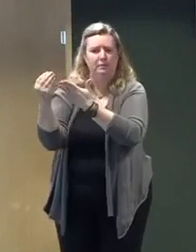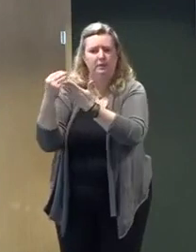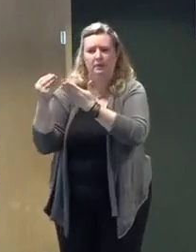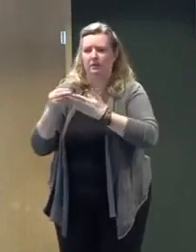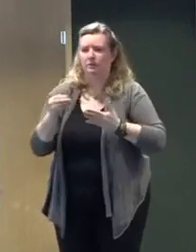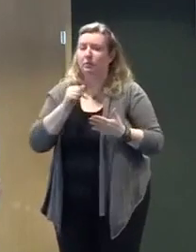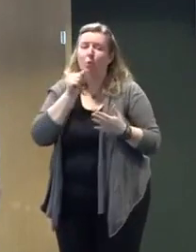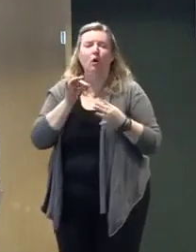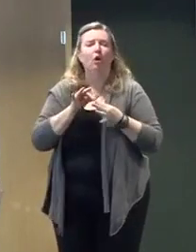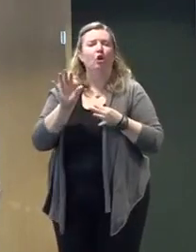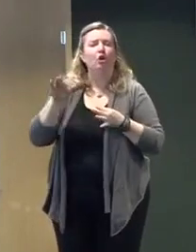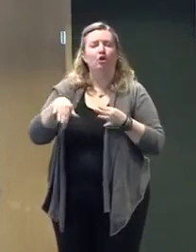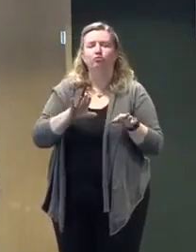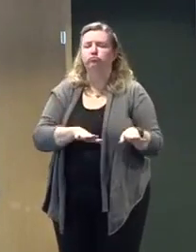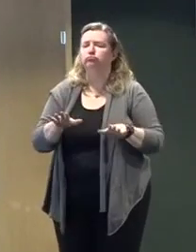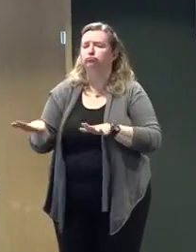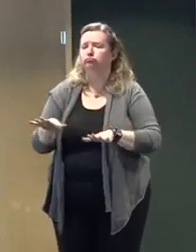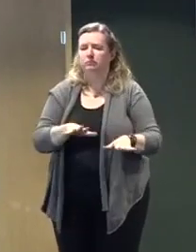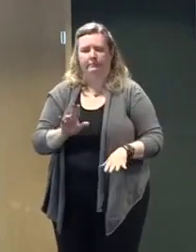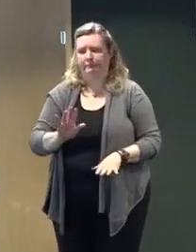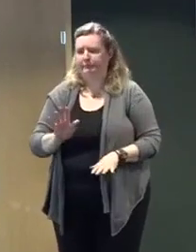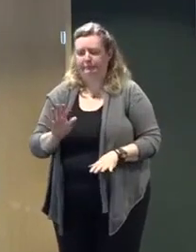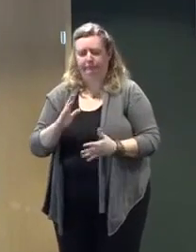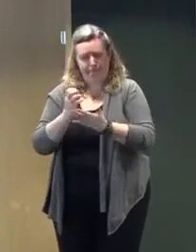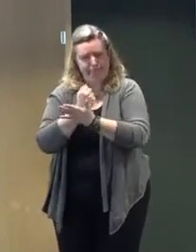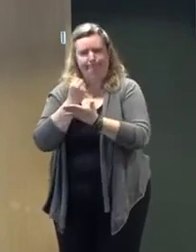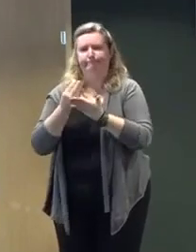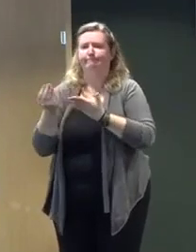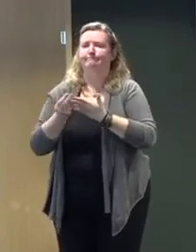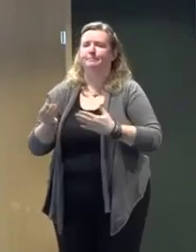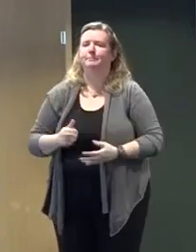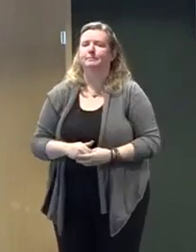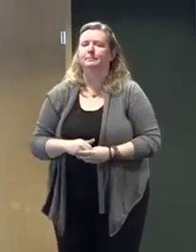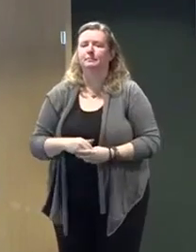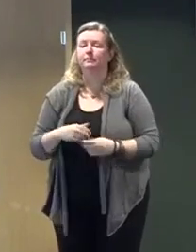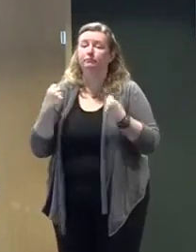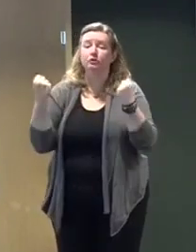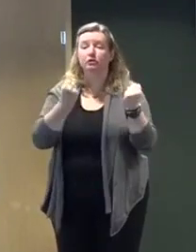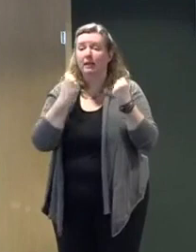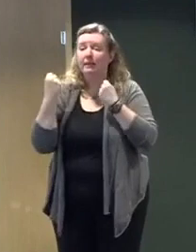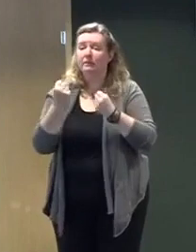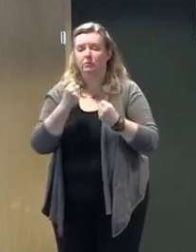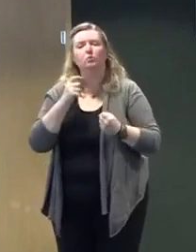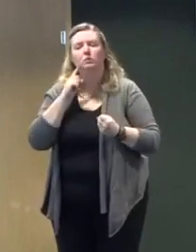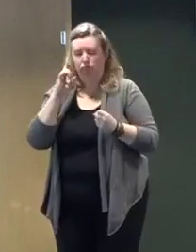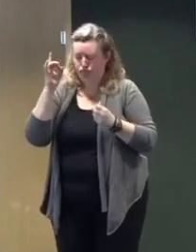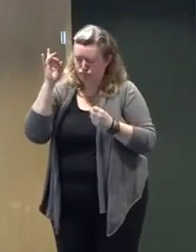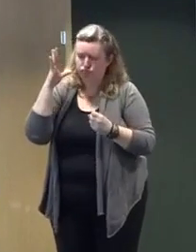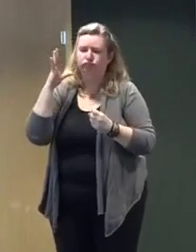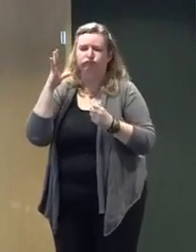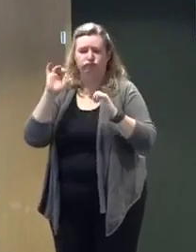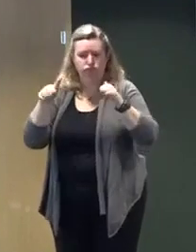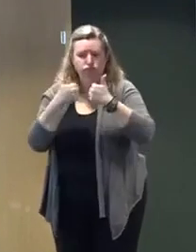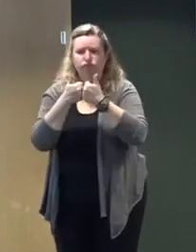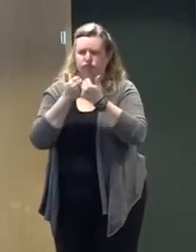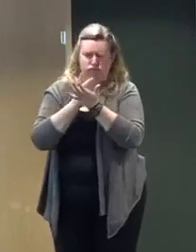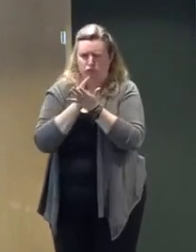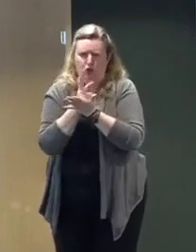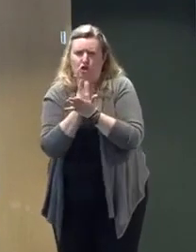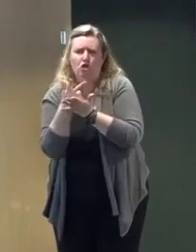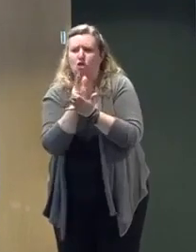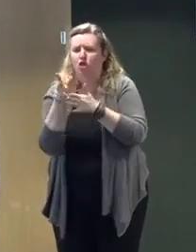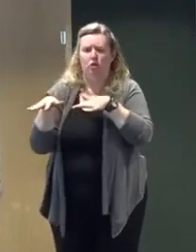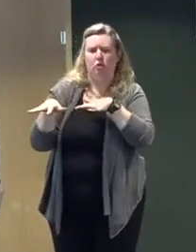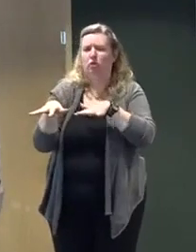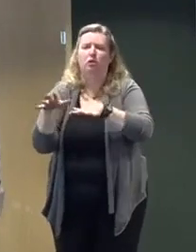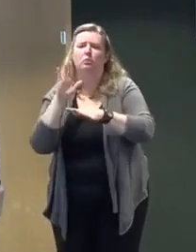already expect tough travel conditions and low visibility due to the blowing snow and the high winds, and those conditions could deteriorate quickly.